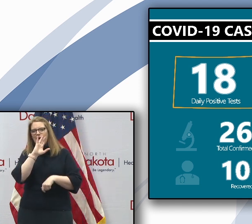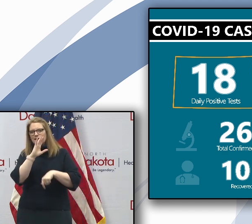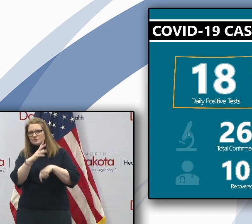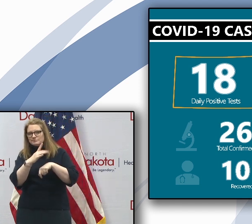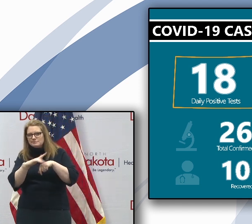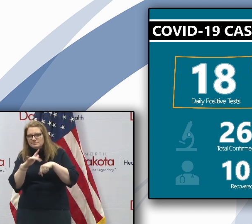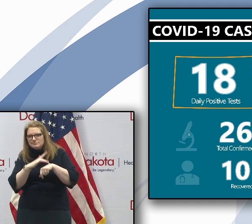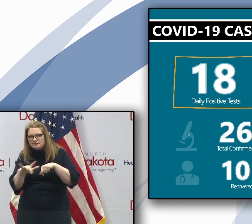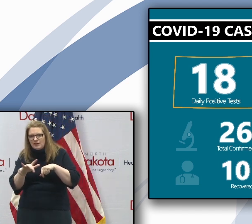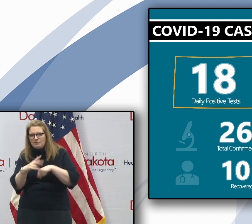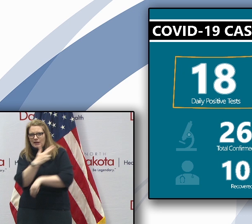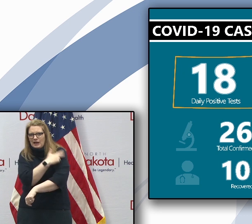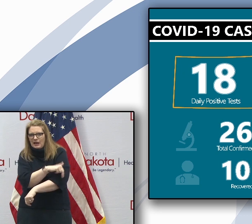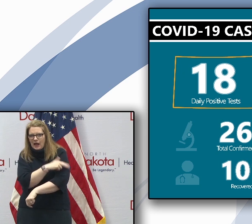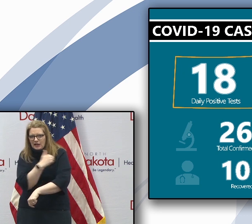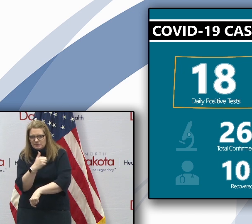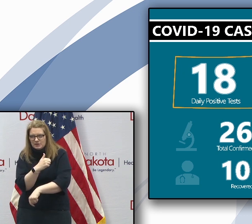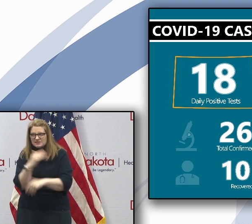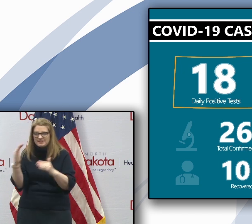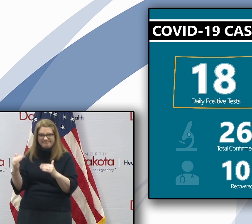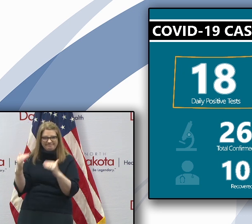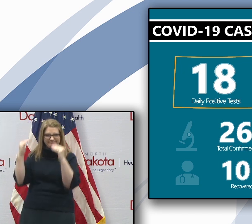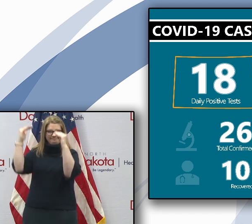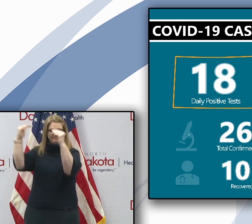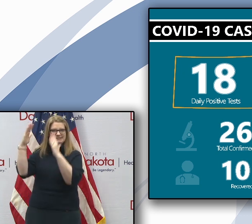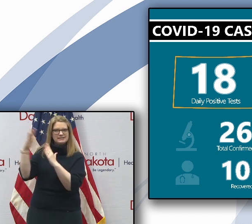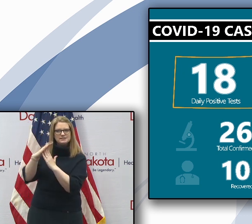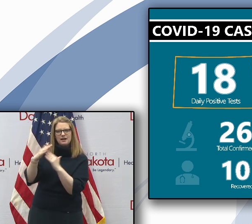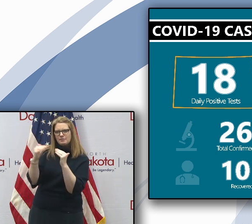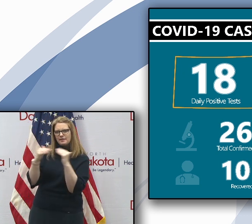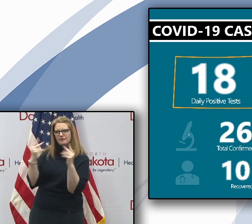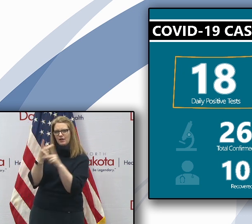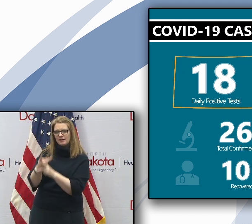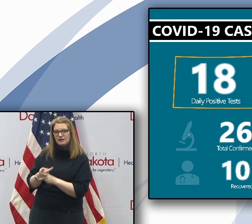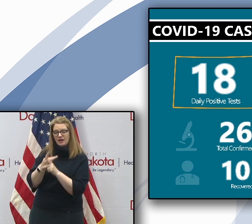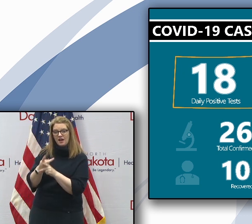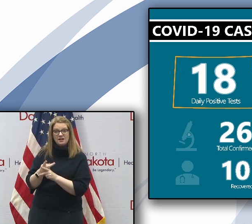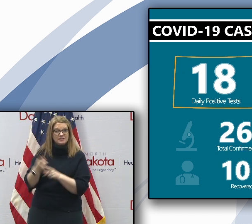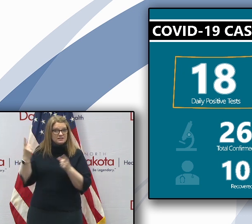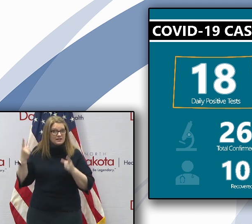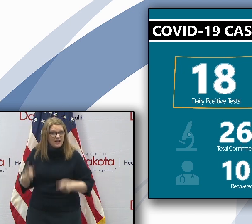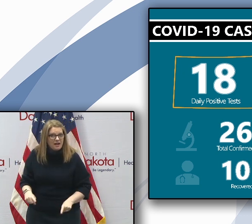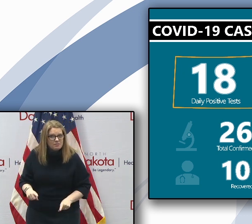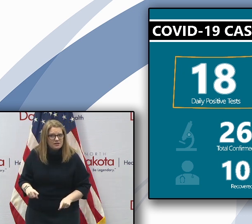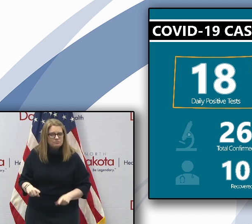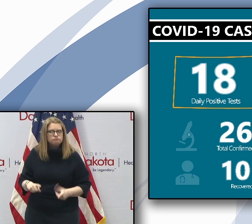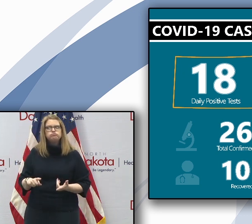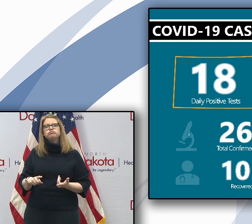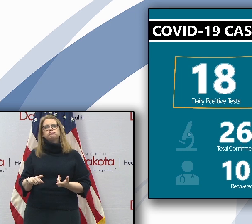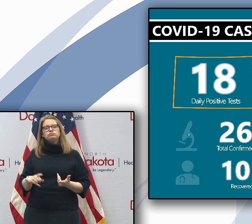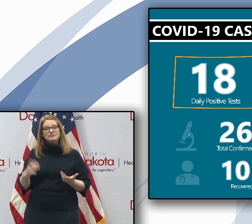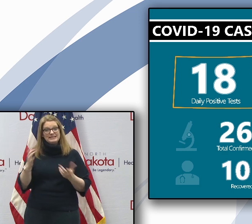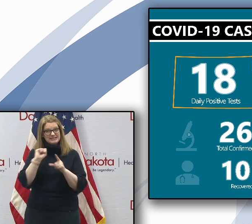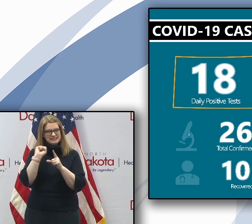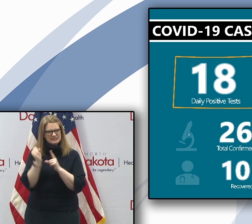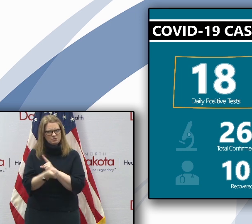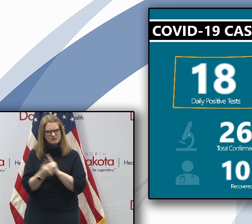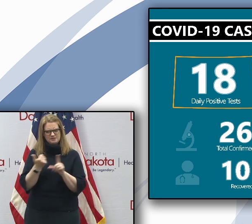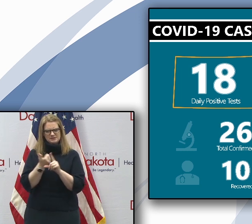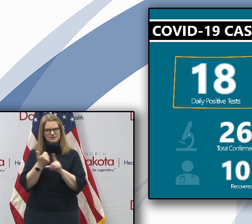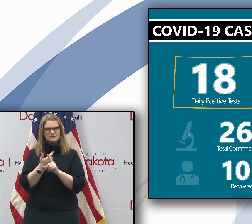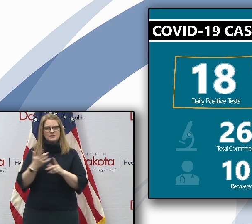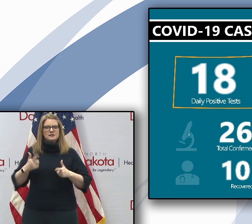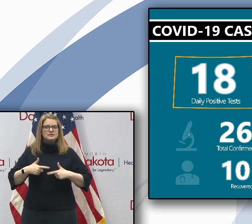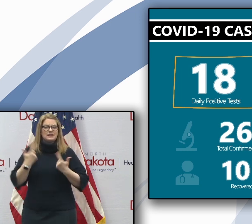give the highest level of care. And, and that could mean in the life threatening situation that you can get somebody into intensive care